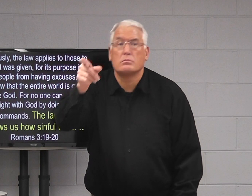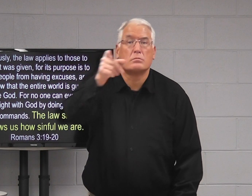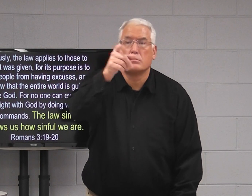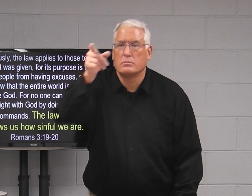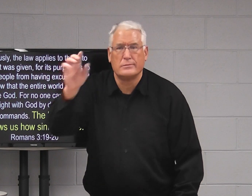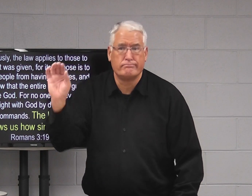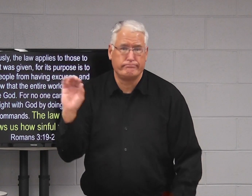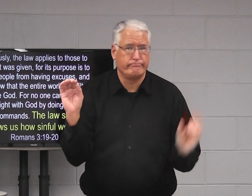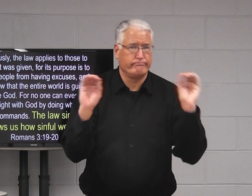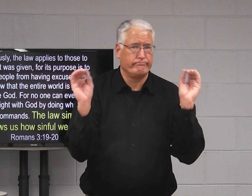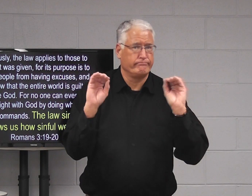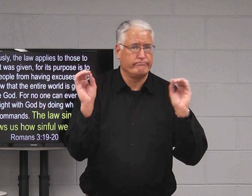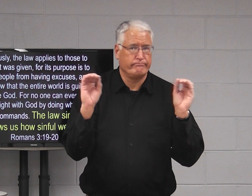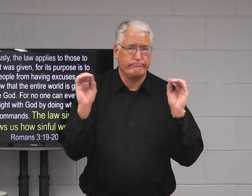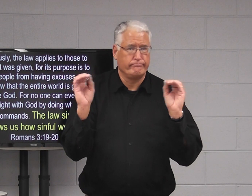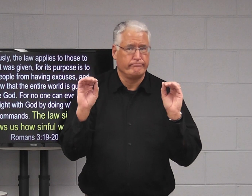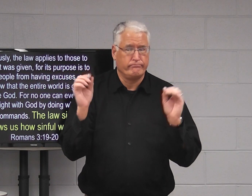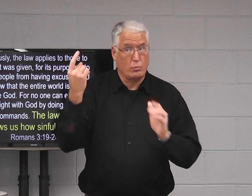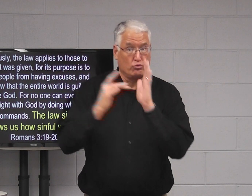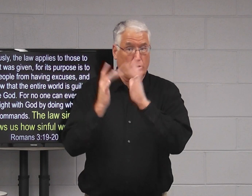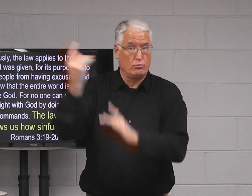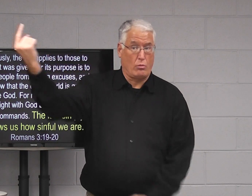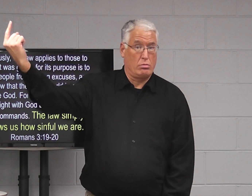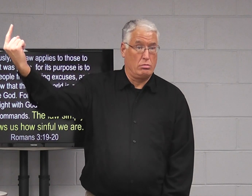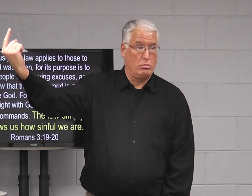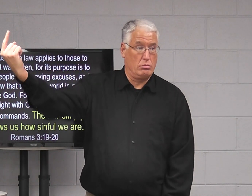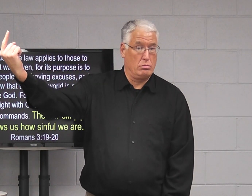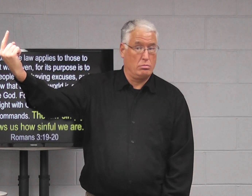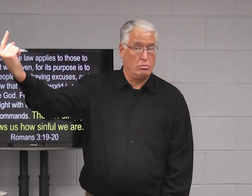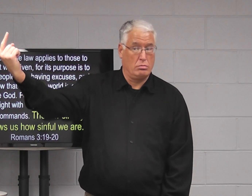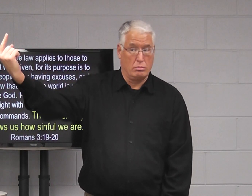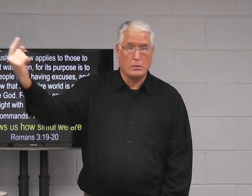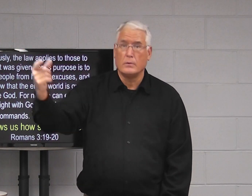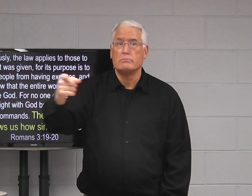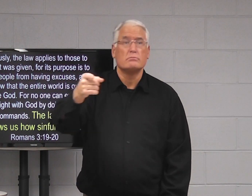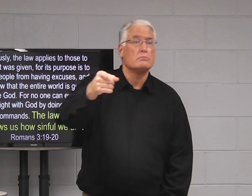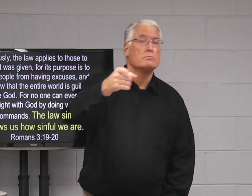I can't find one. Jesus was the only one.